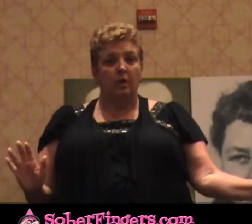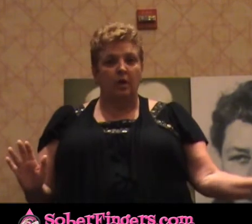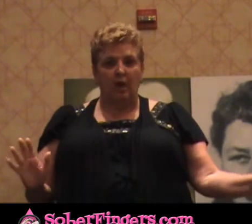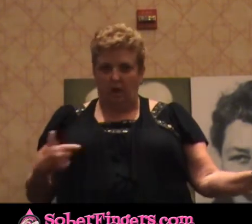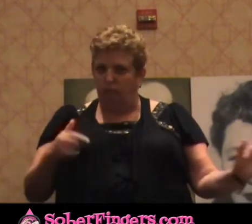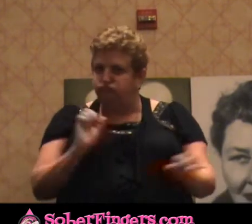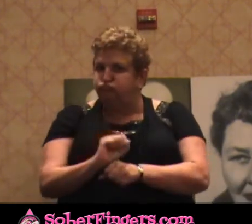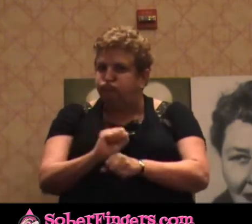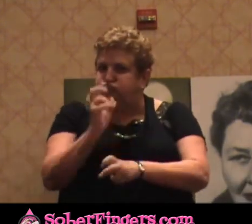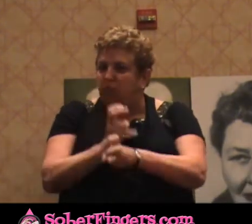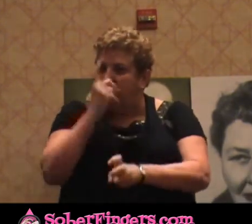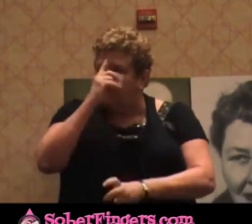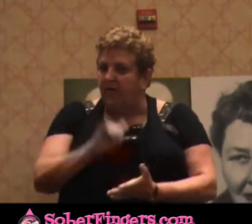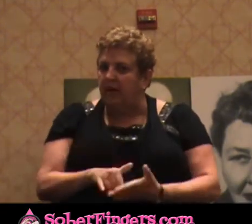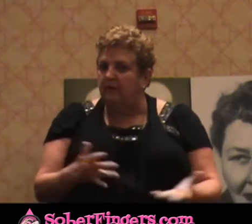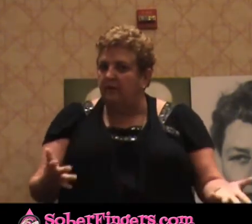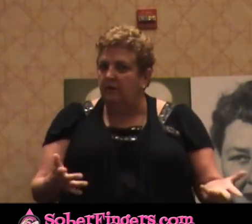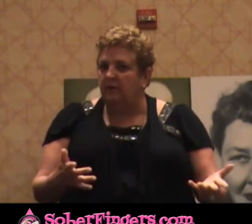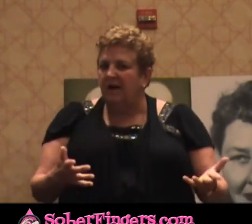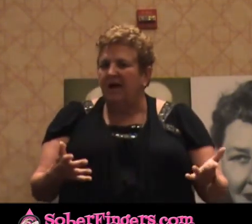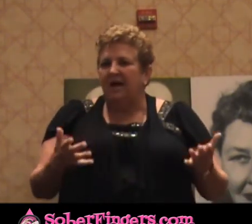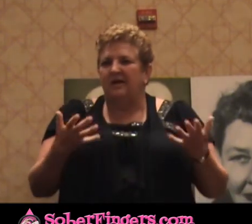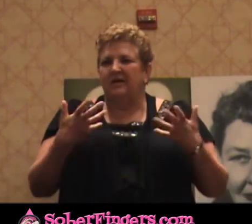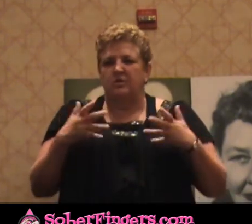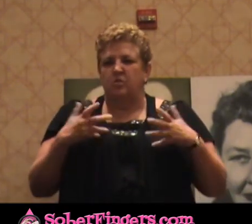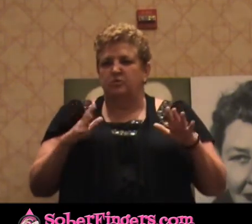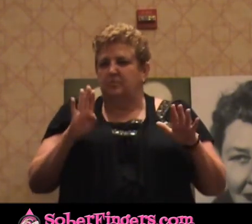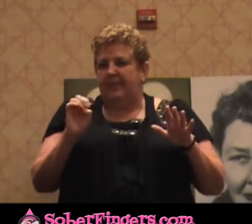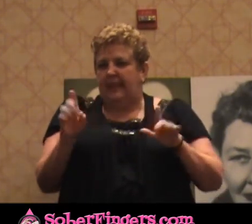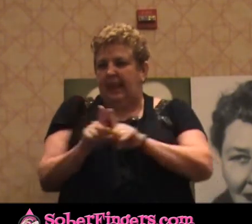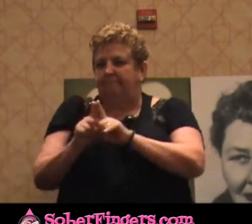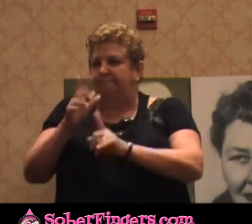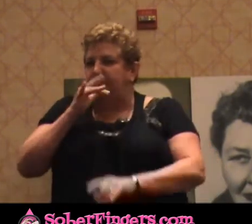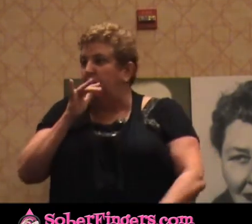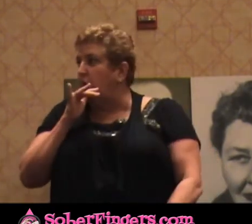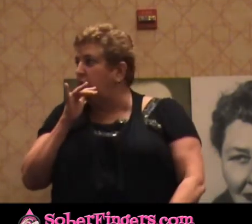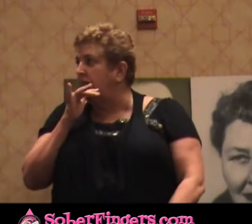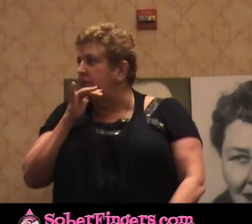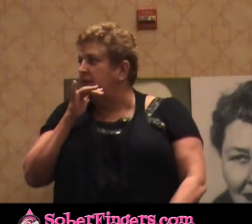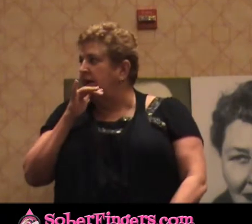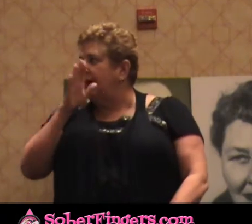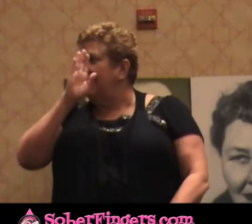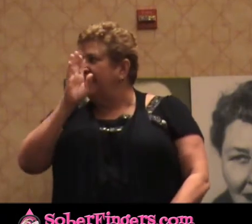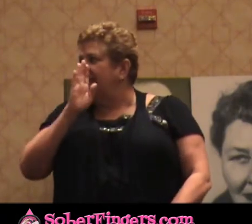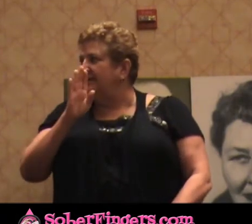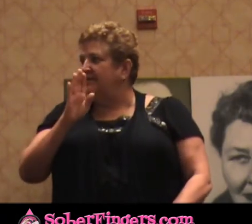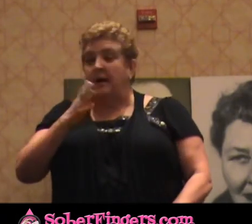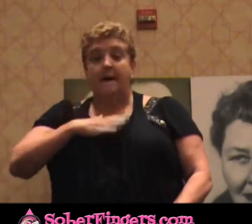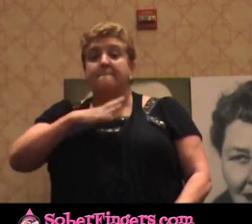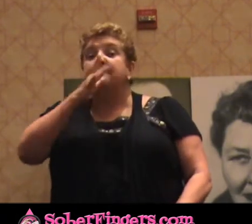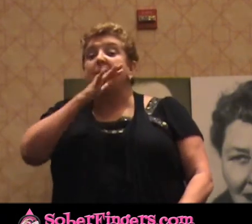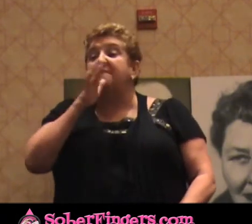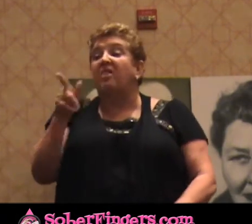I wasn't going to be a drunk like my mother. very interesting how I never saw myself like my mother. My mother's a drunk, and she's a mess.